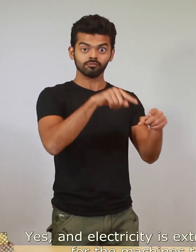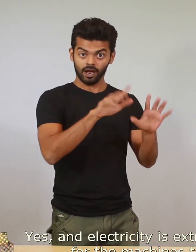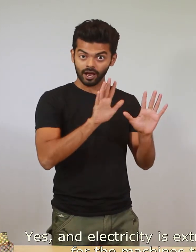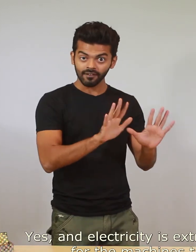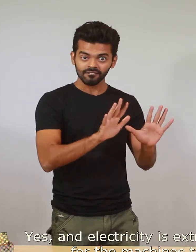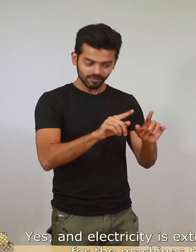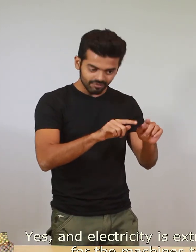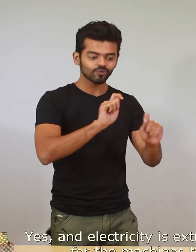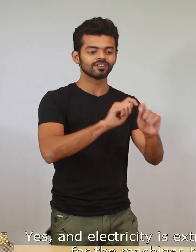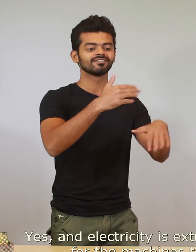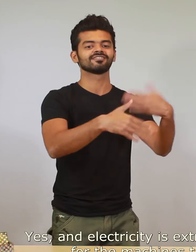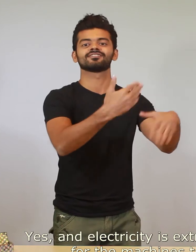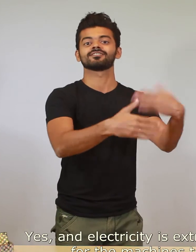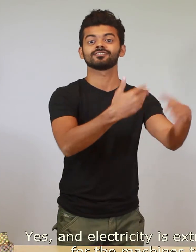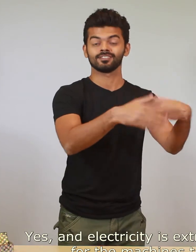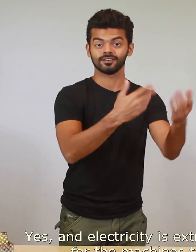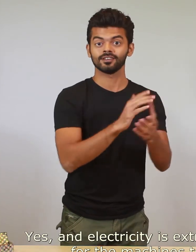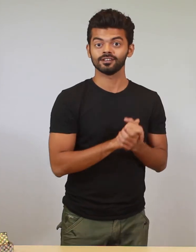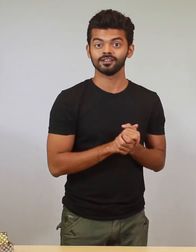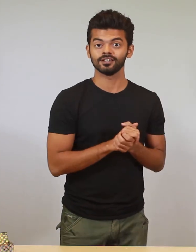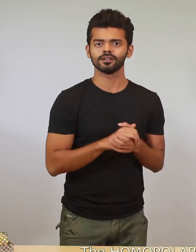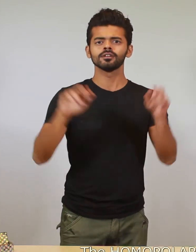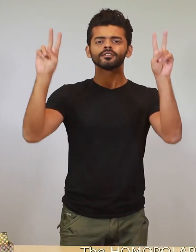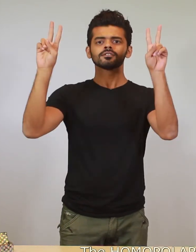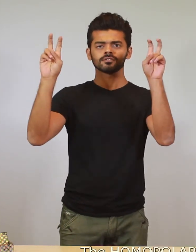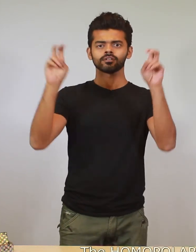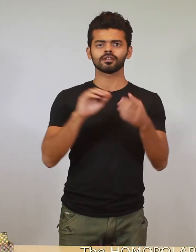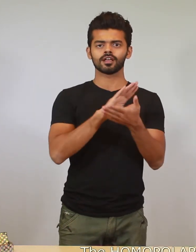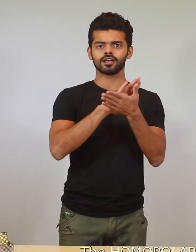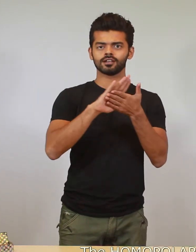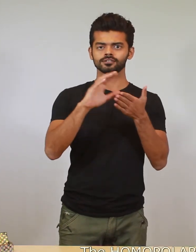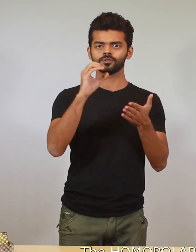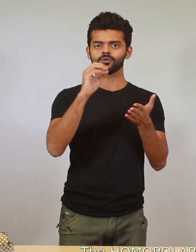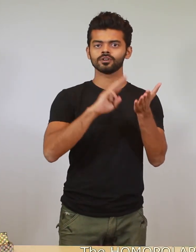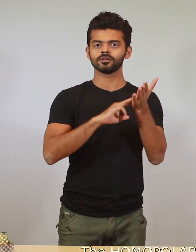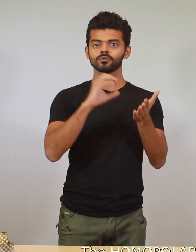the homopolar motor